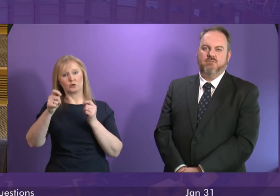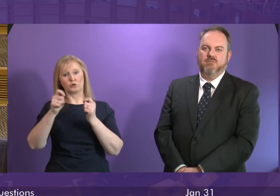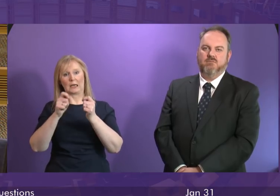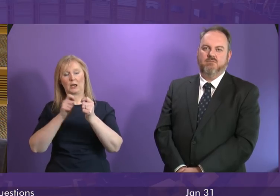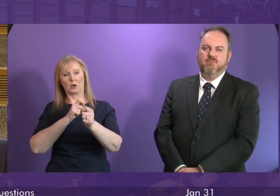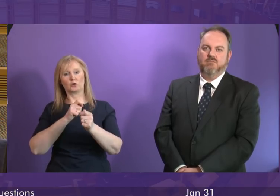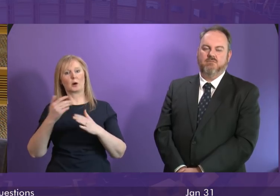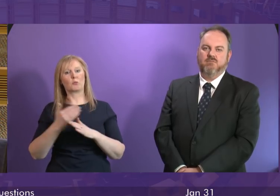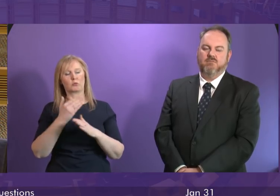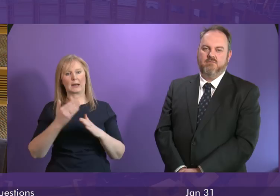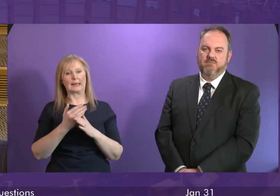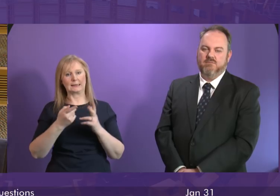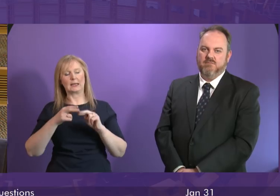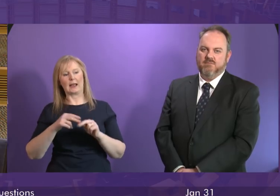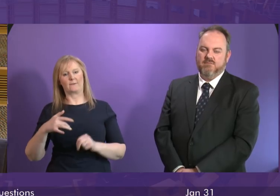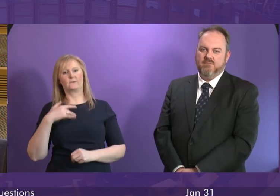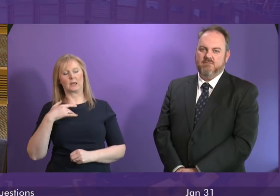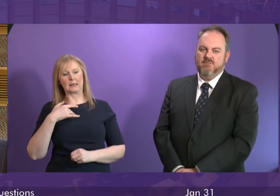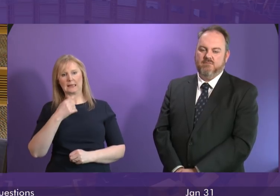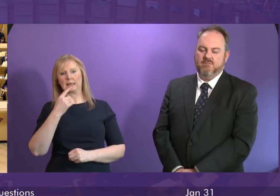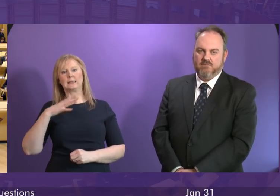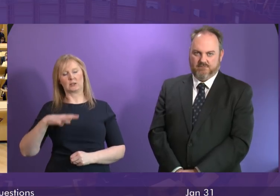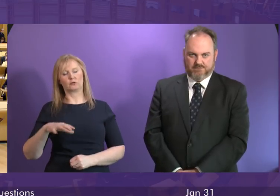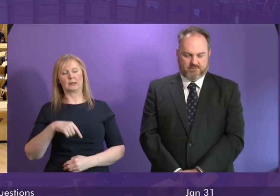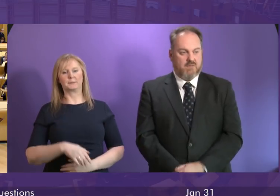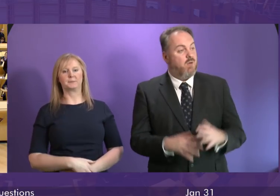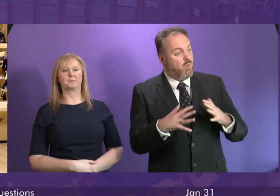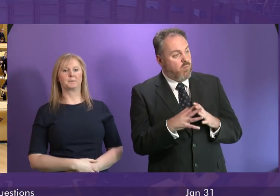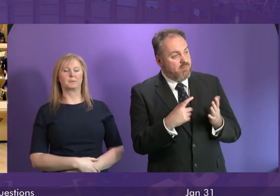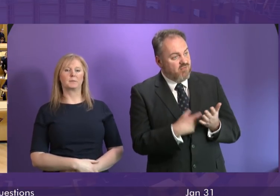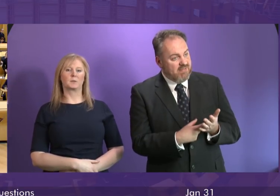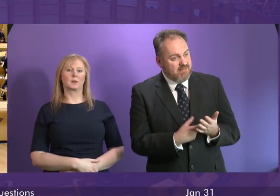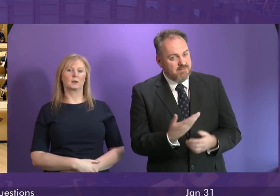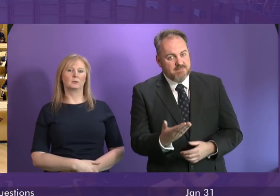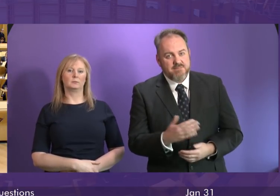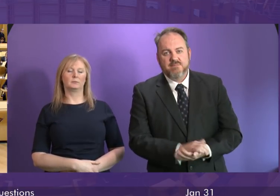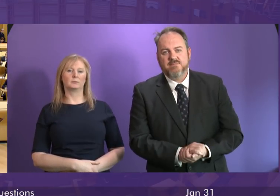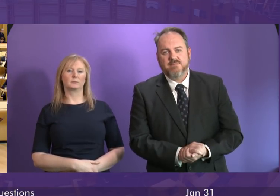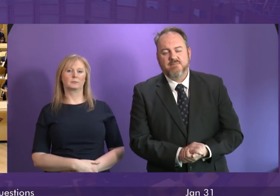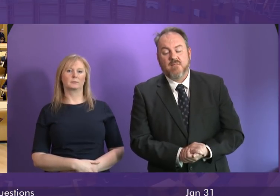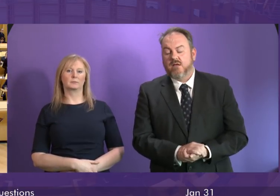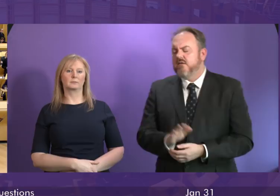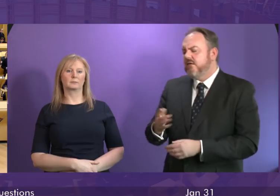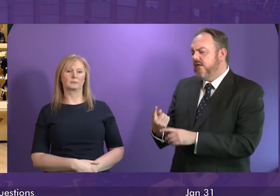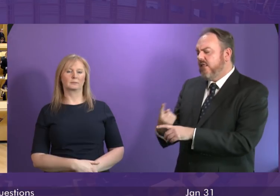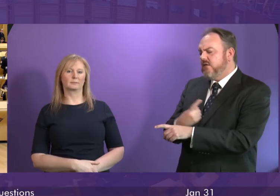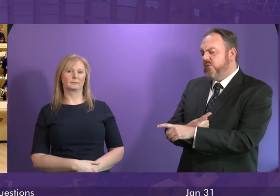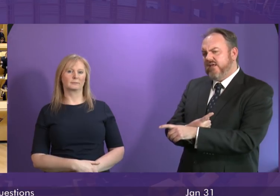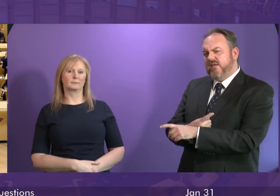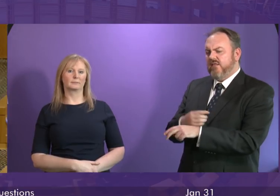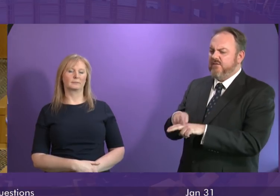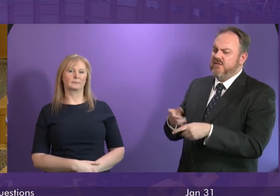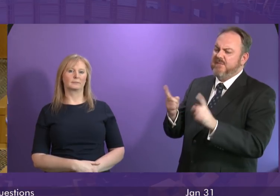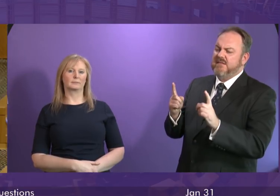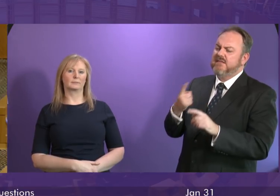practice if that is considered to be appropriate and necessary Willie Rennie last week the first minister told me